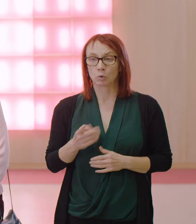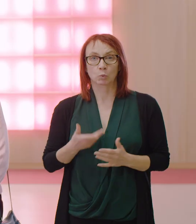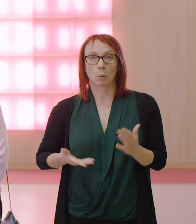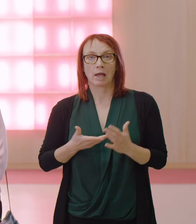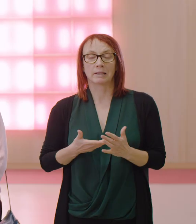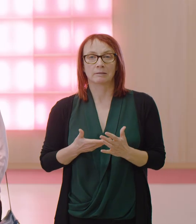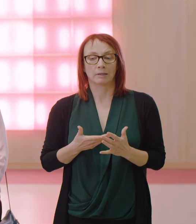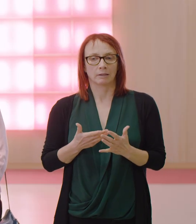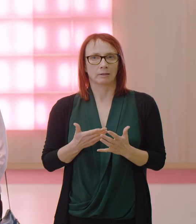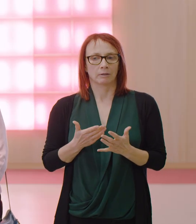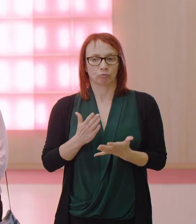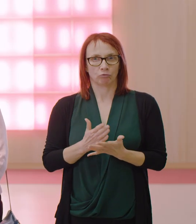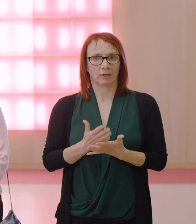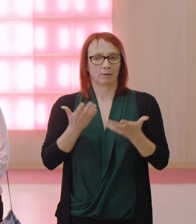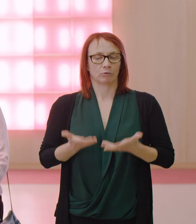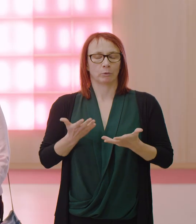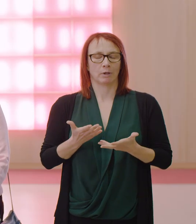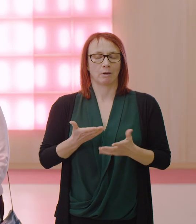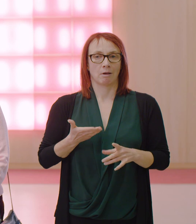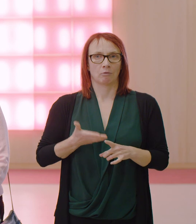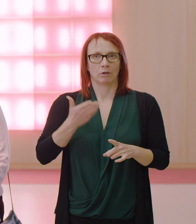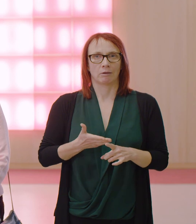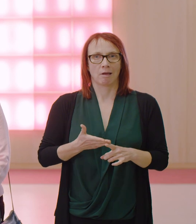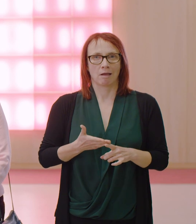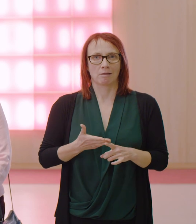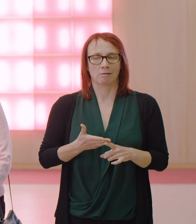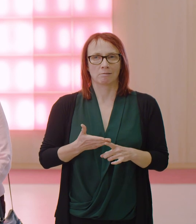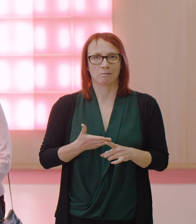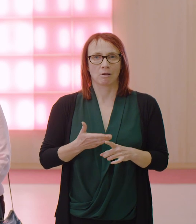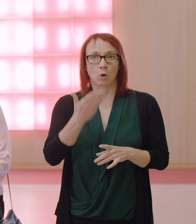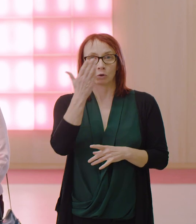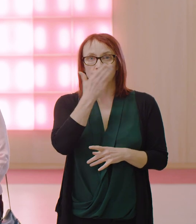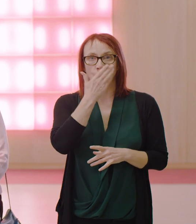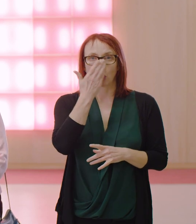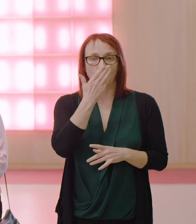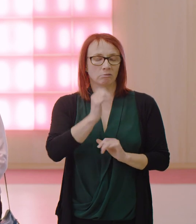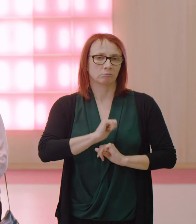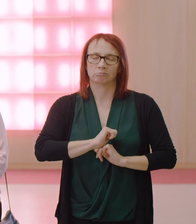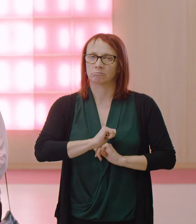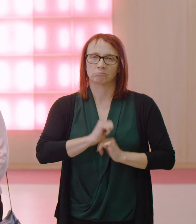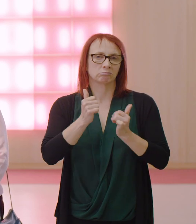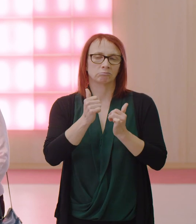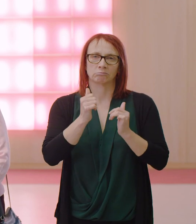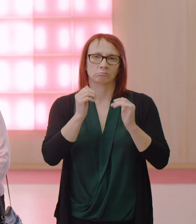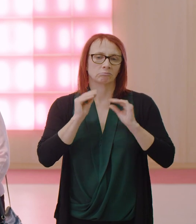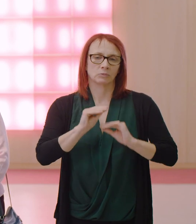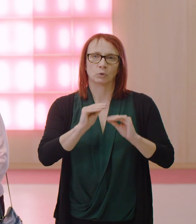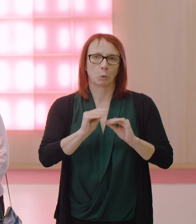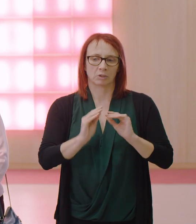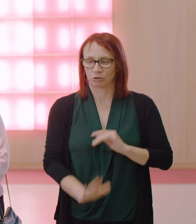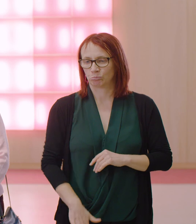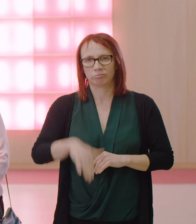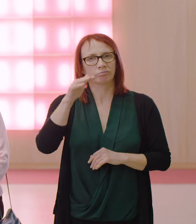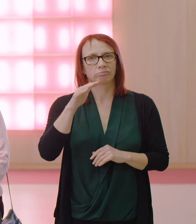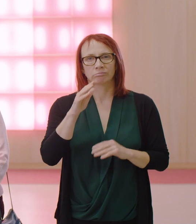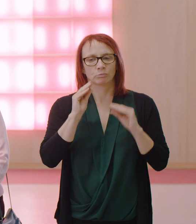What it pointed out to me was educationally our schools are not really addressing from the first to into